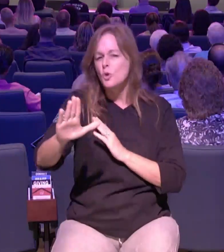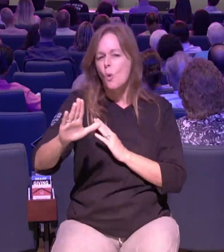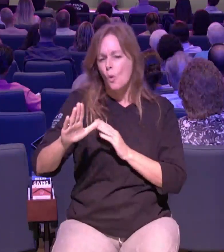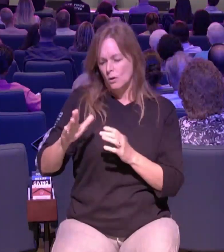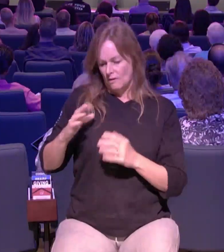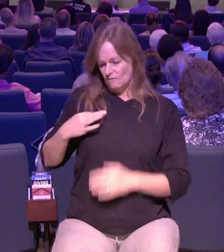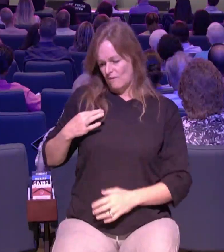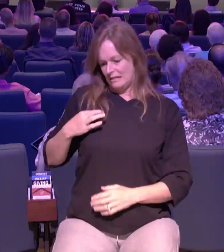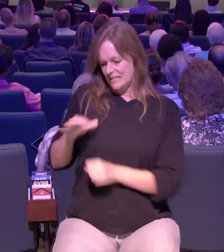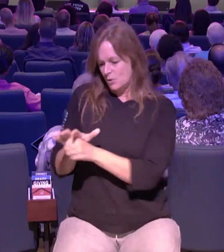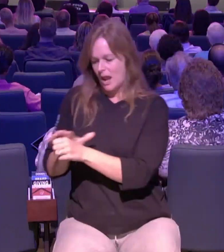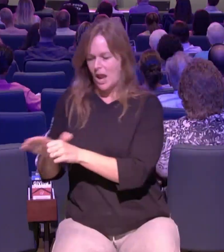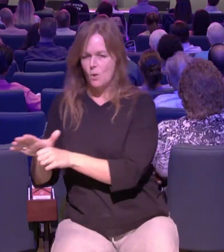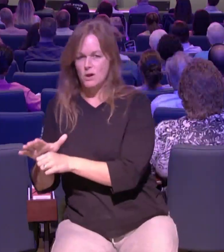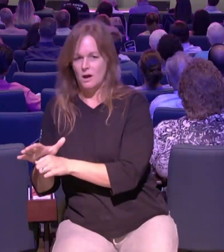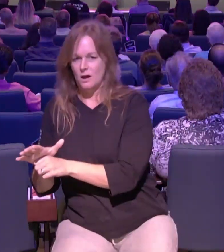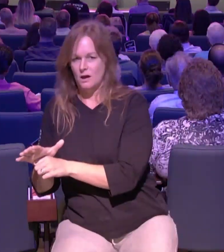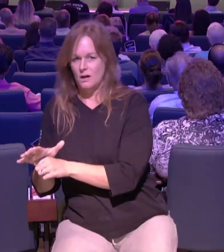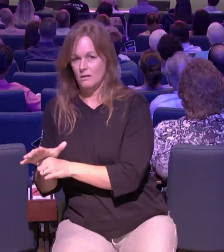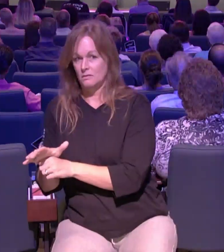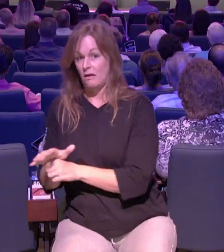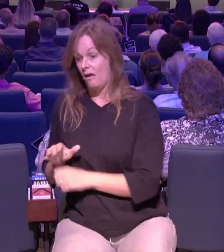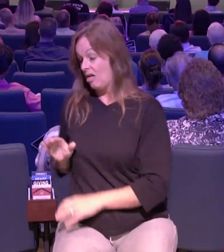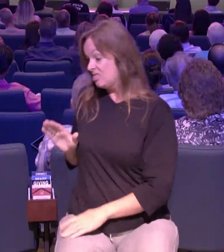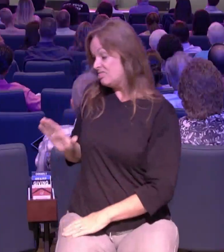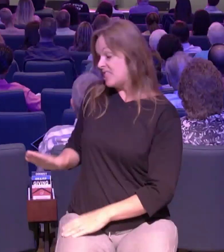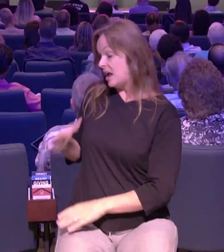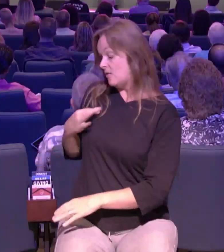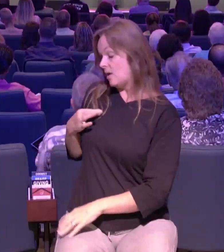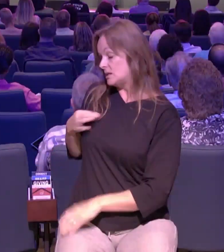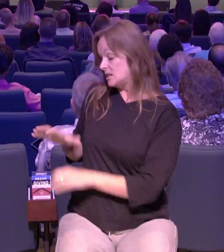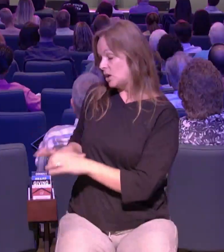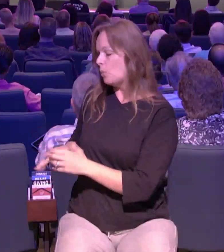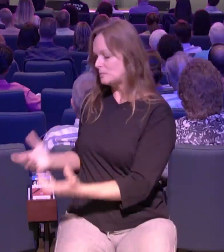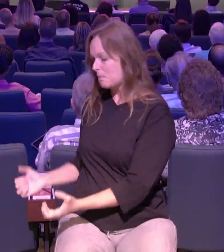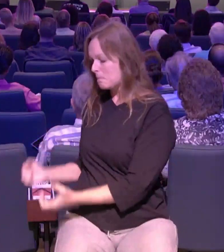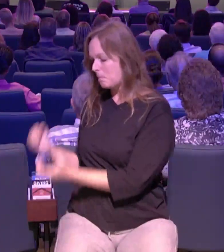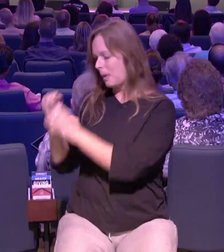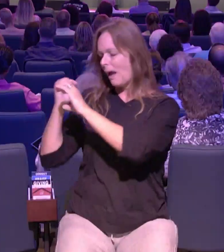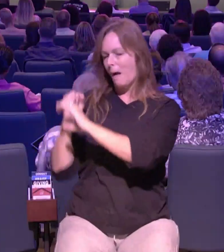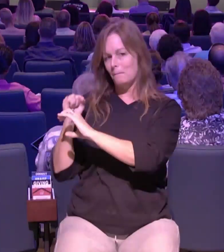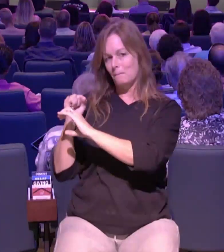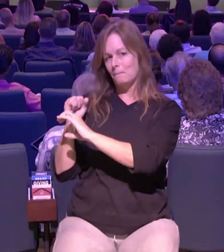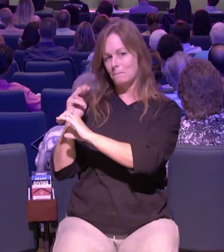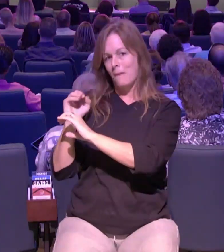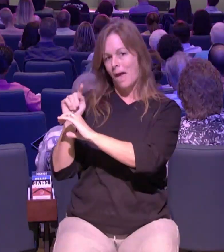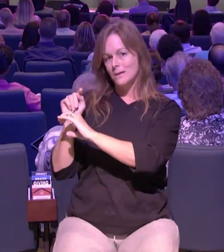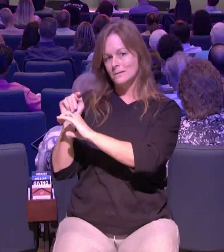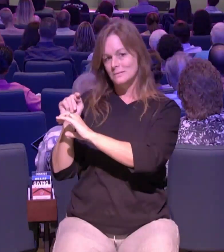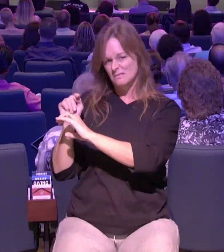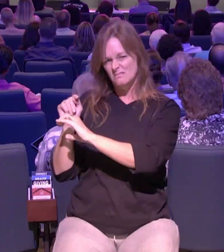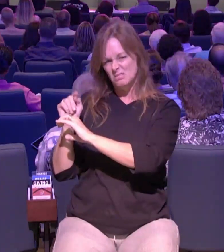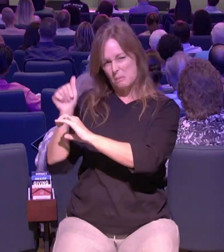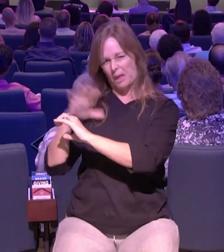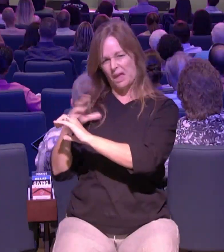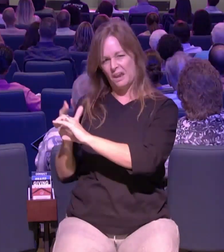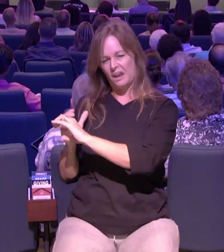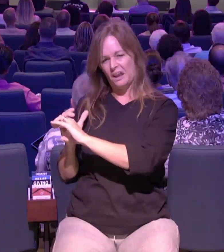it will it be some inconvenience of time and energy and yeah it will but the payback is unbelievable because think about these four guys